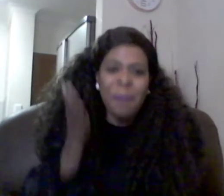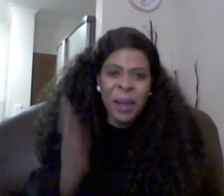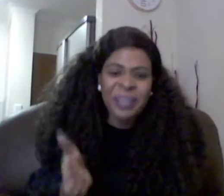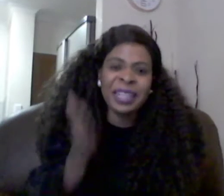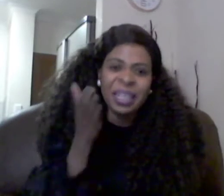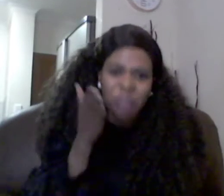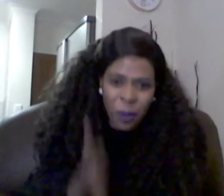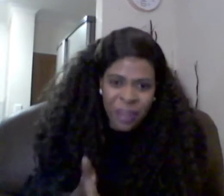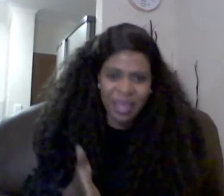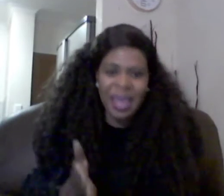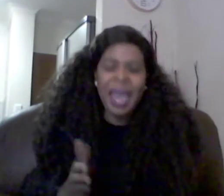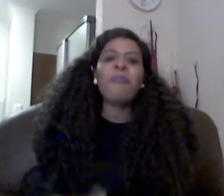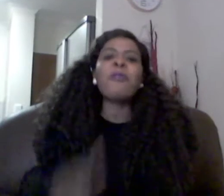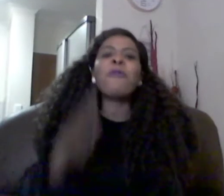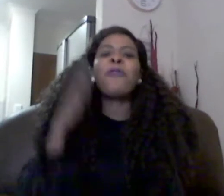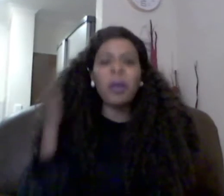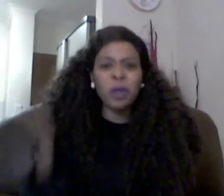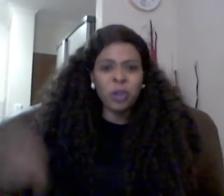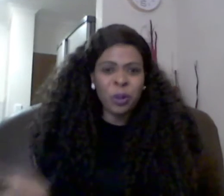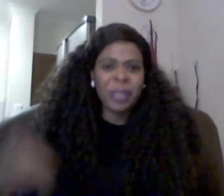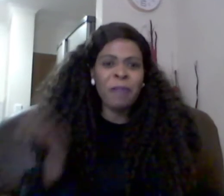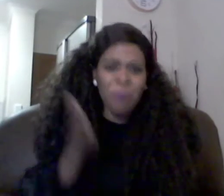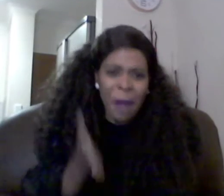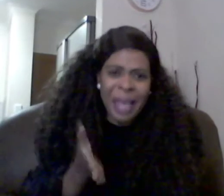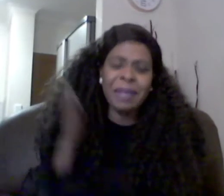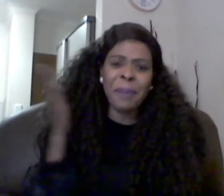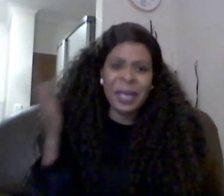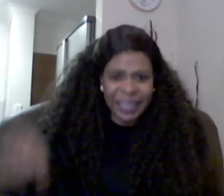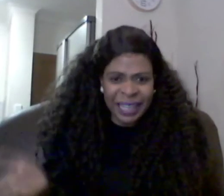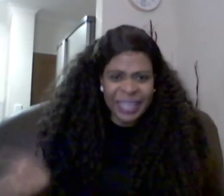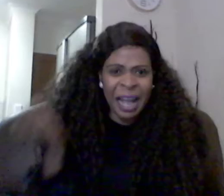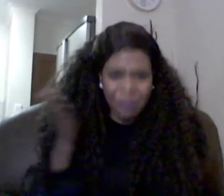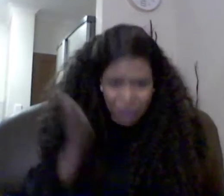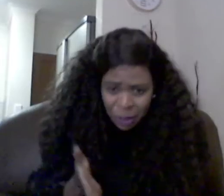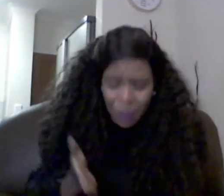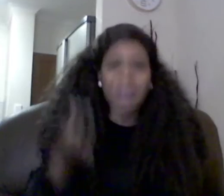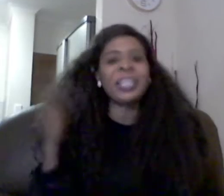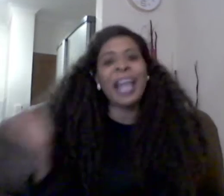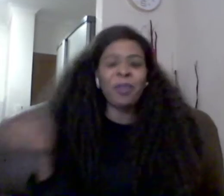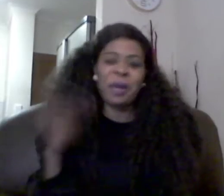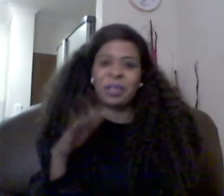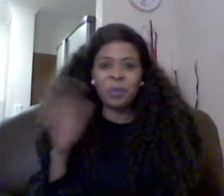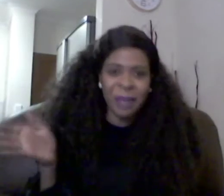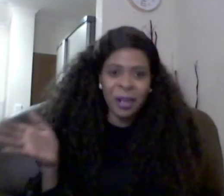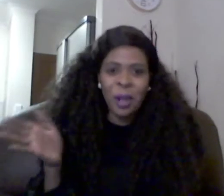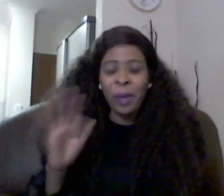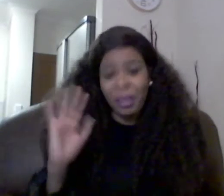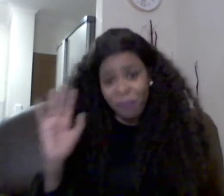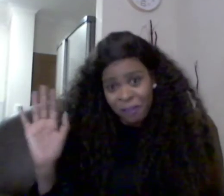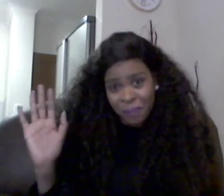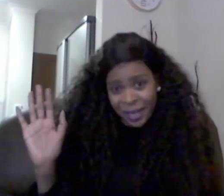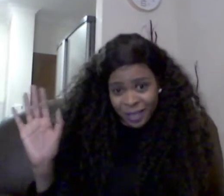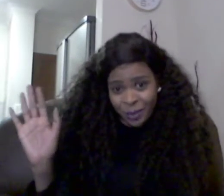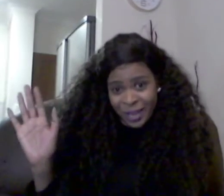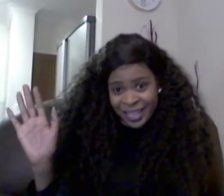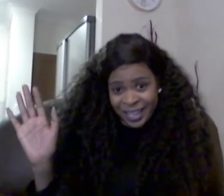person that you're with have you found what you're looking for as the person that is after you because i know as women we have five brothers waiting